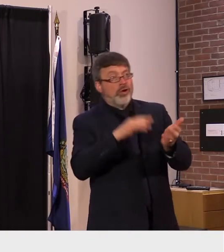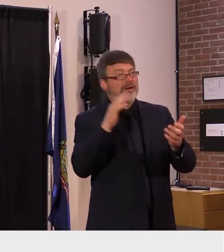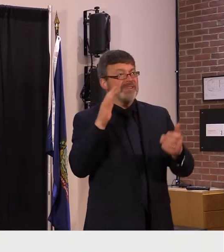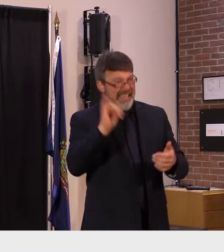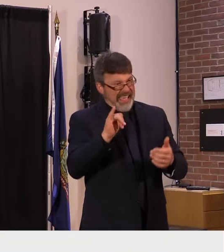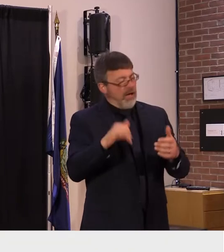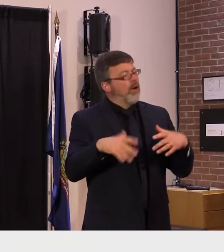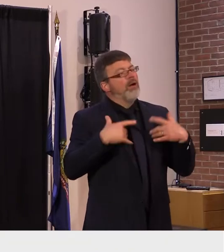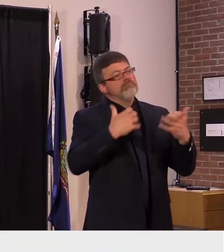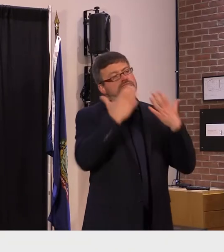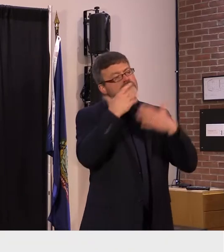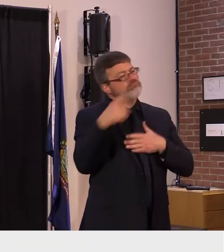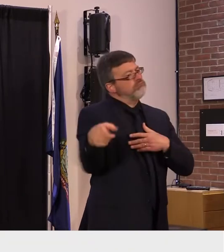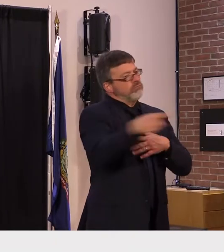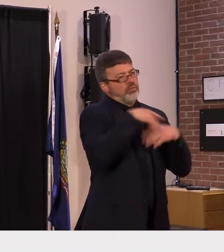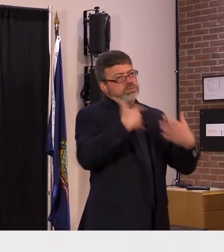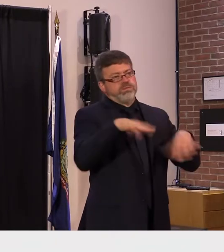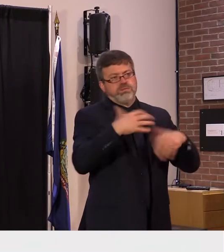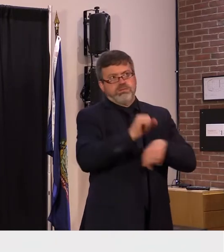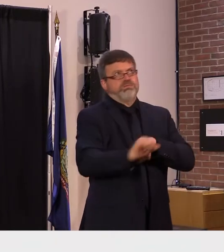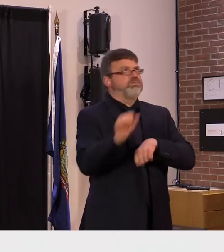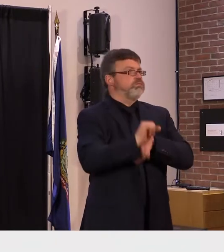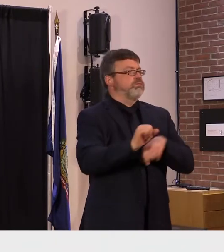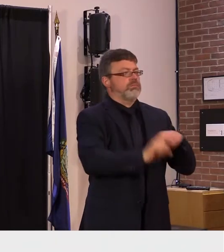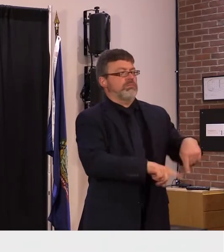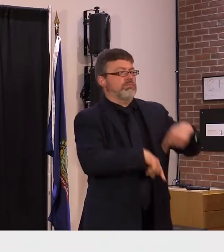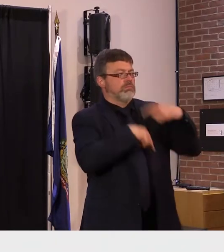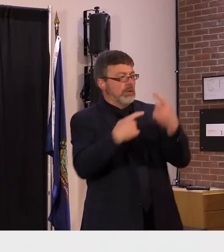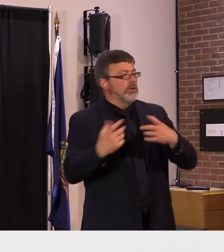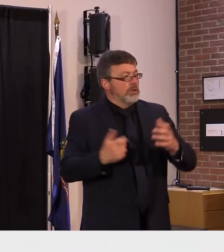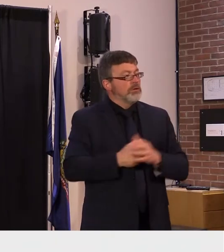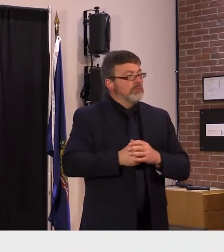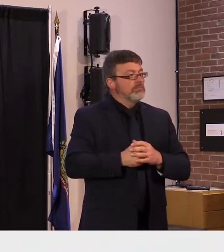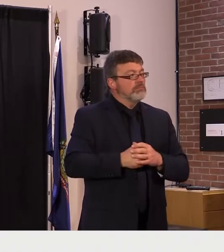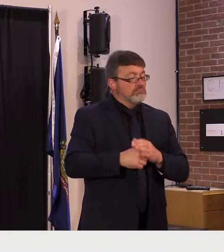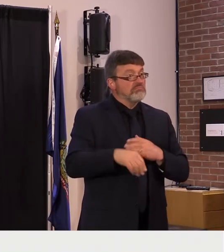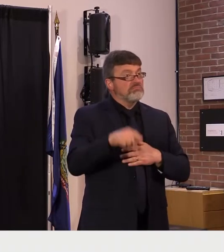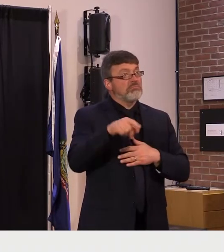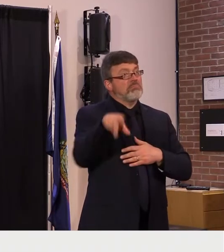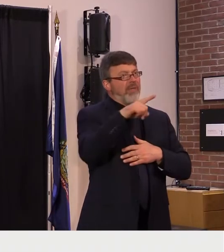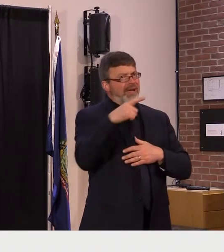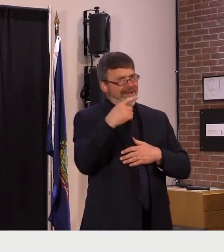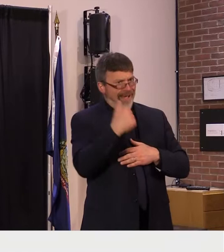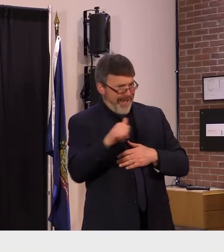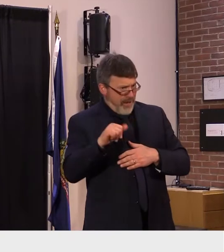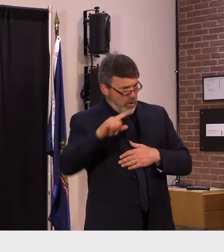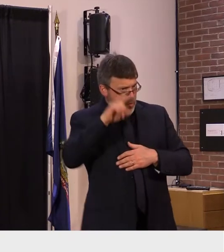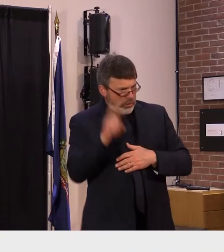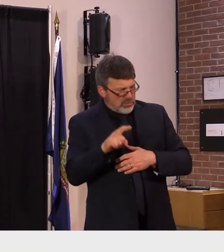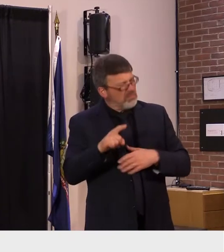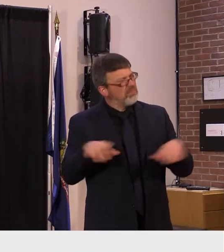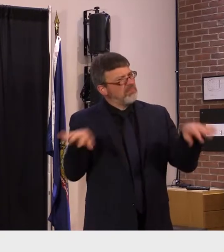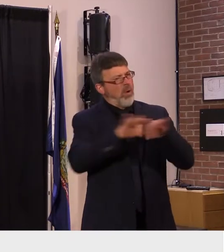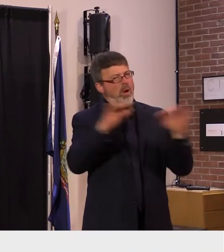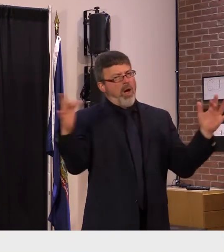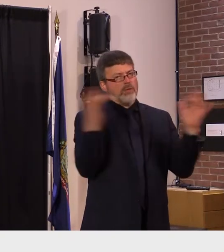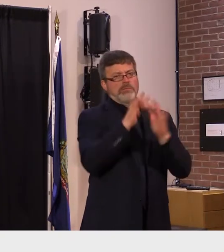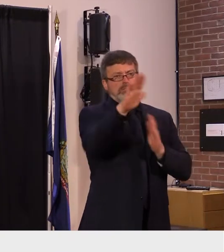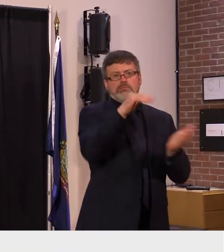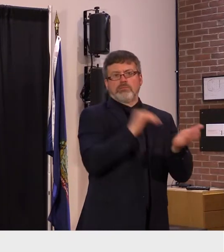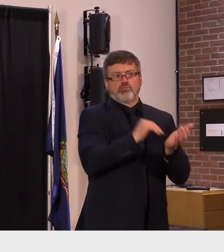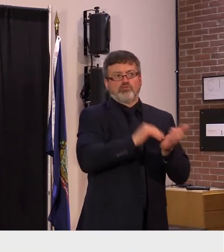your providers plans for offering the vaccine please reach out to them we'll also offer some limited vaccination